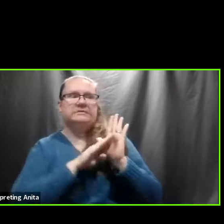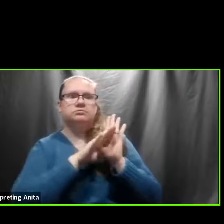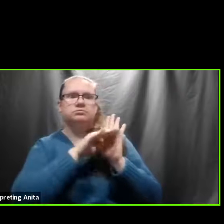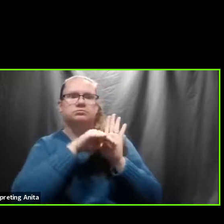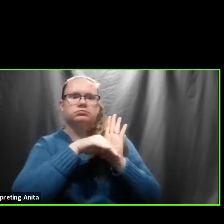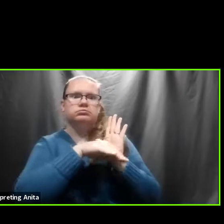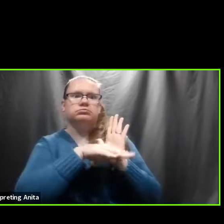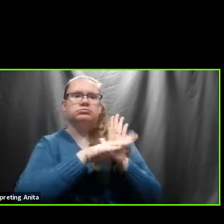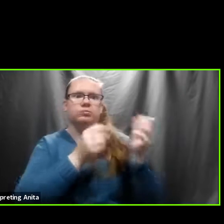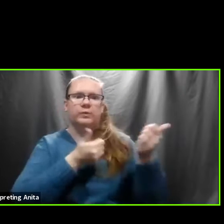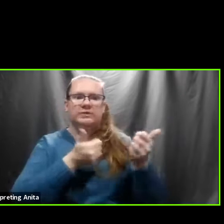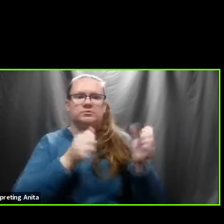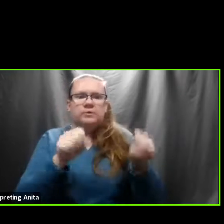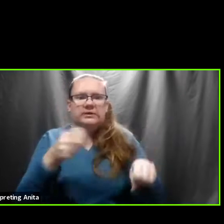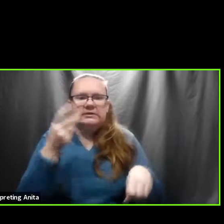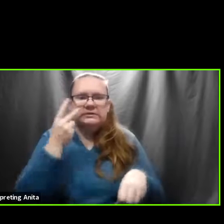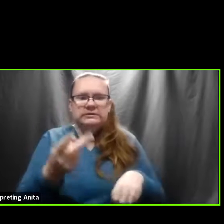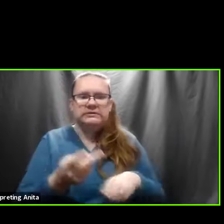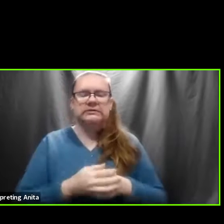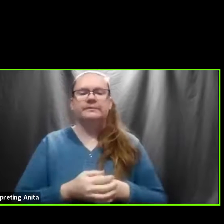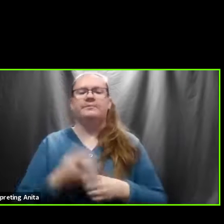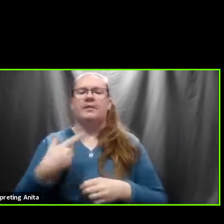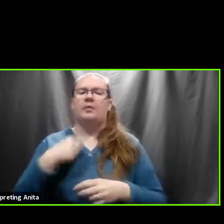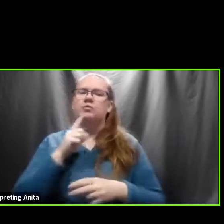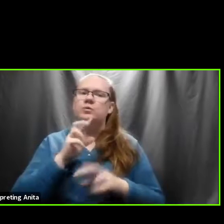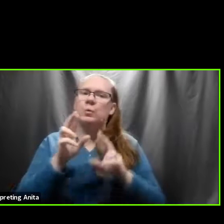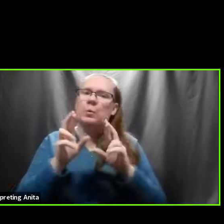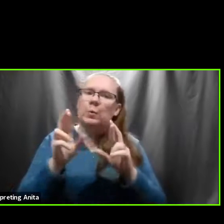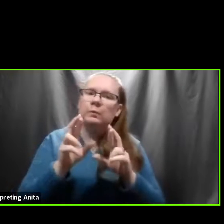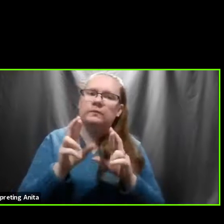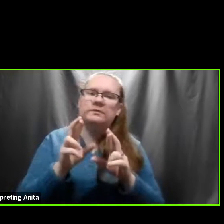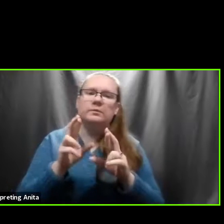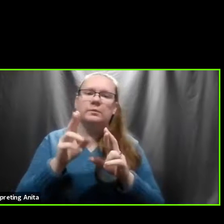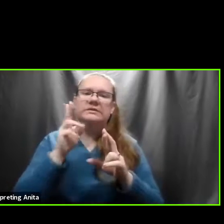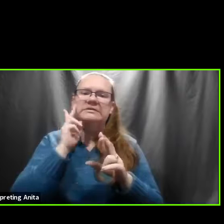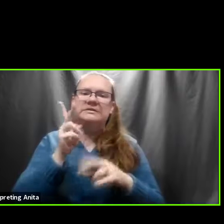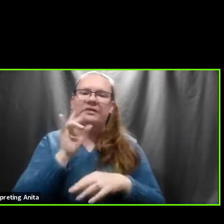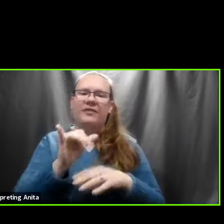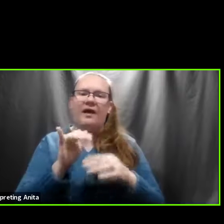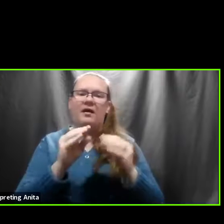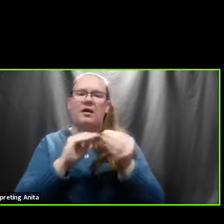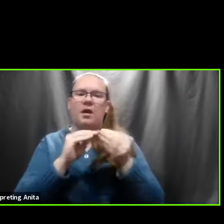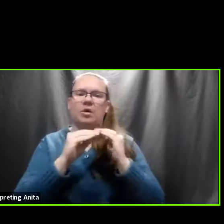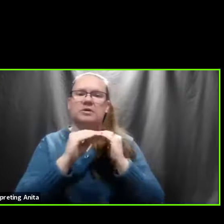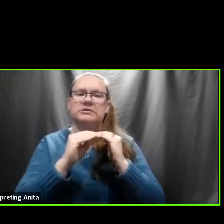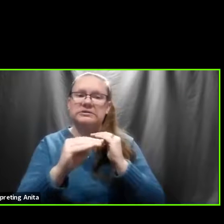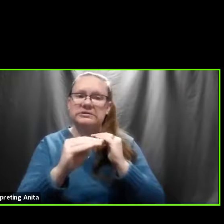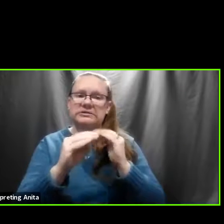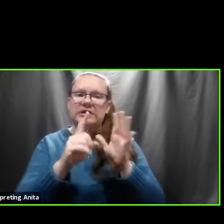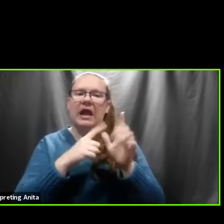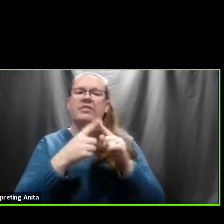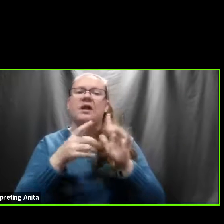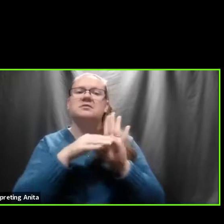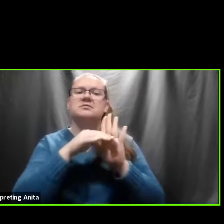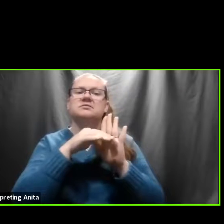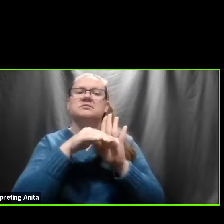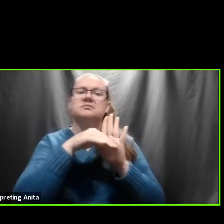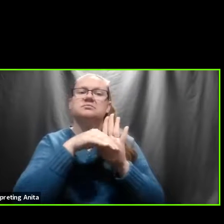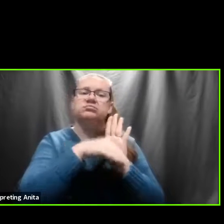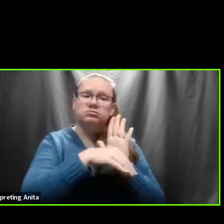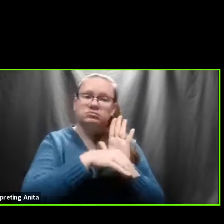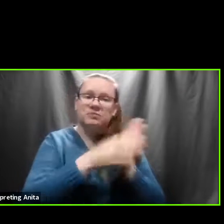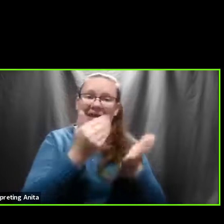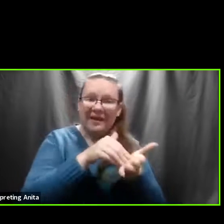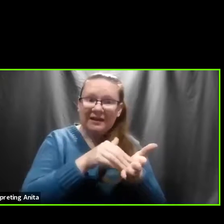is actually going. I'm really, really hoping that we see that, that, that level off and come down again. But, you know, we